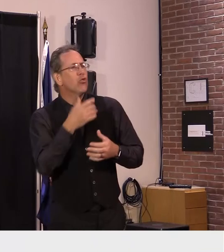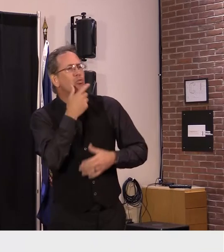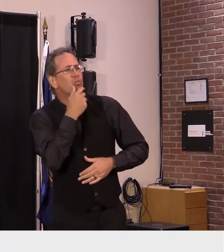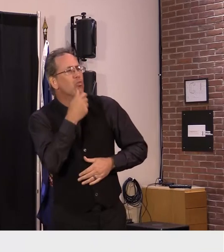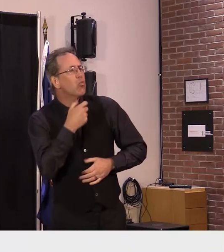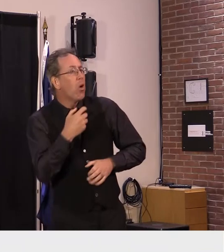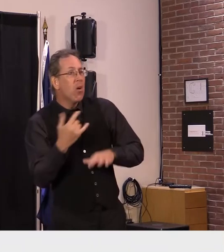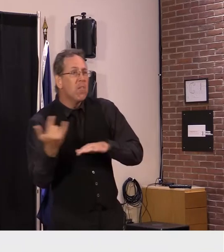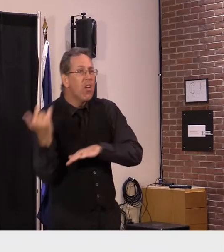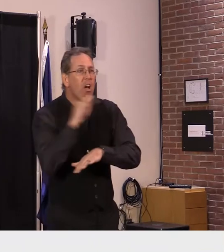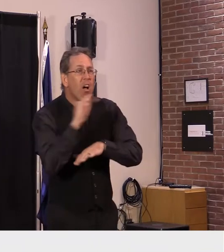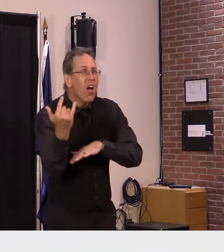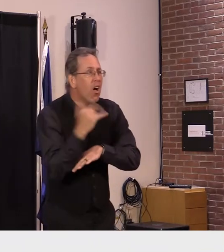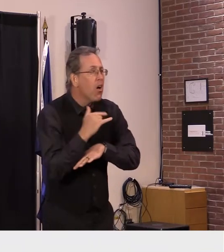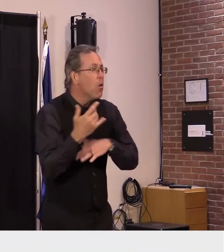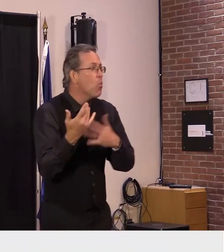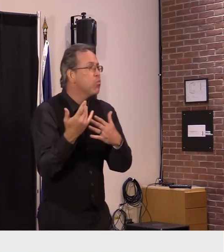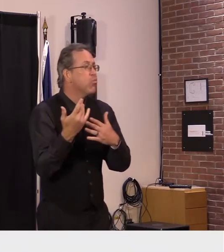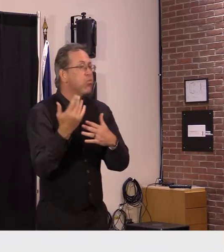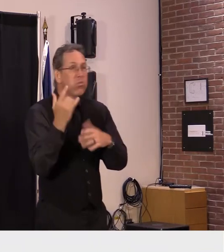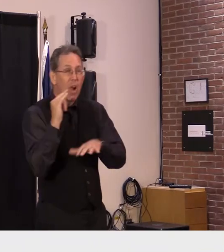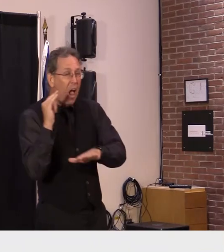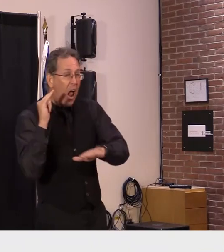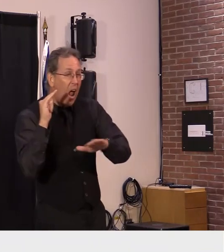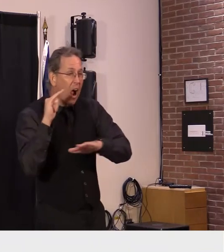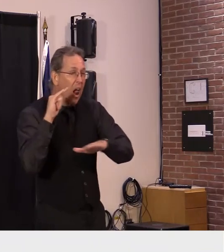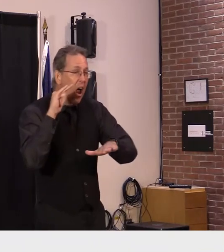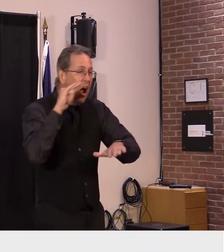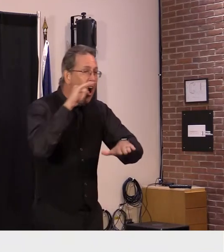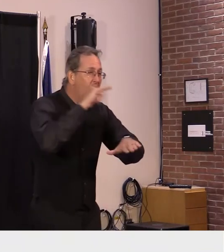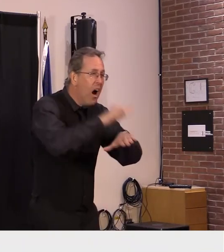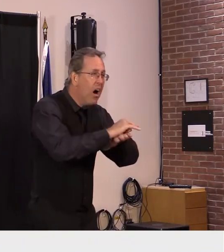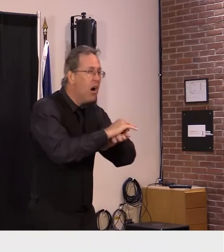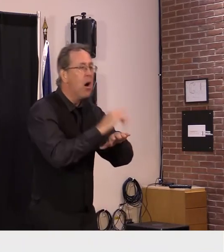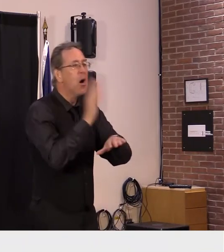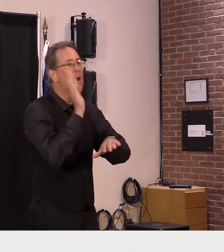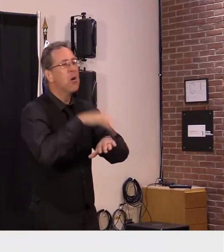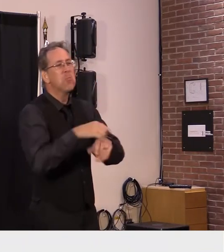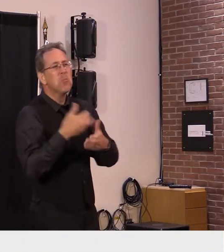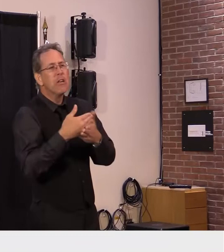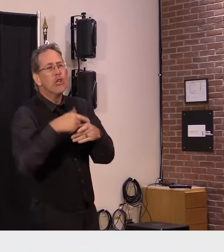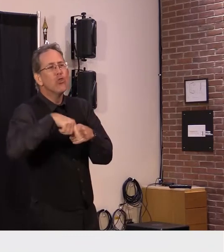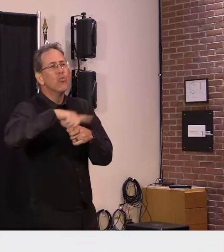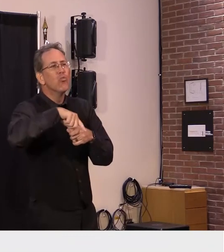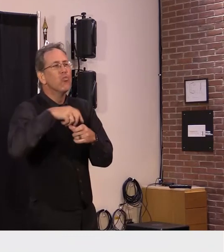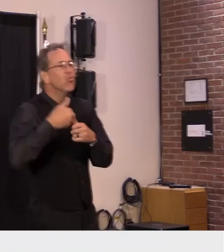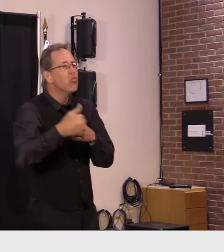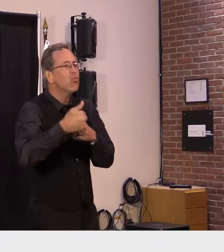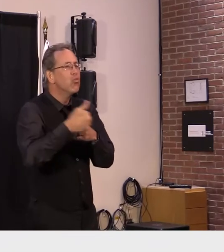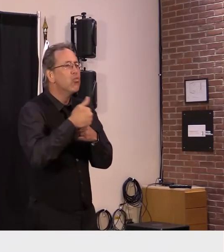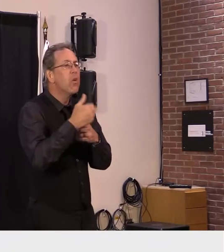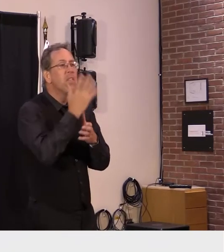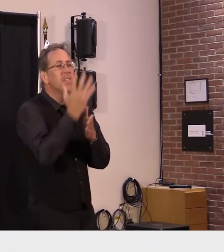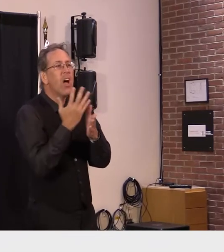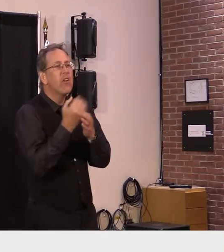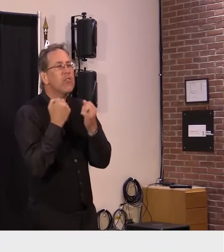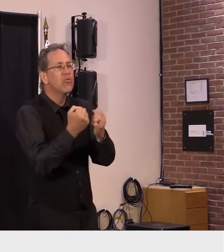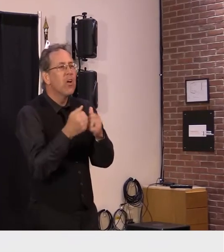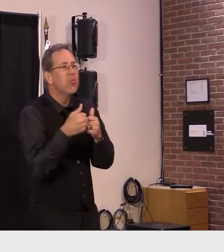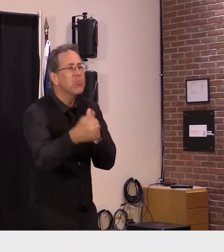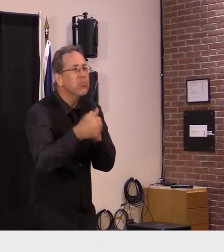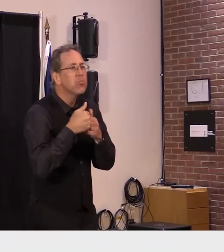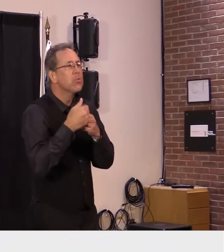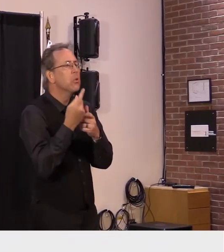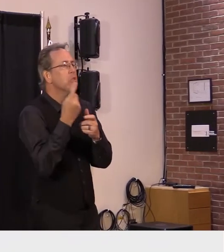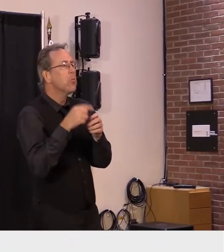uh area of the country uh but uh but maybe within a three four or five hour drive uh they're willing to come to